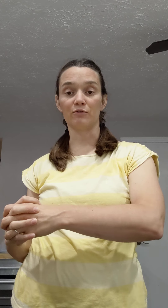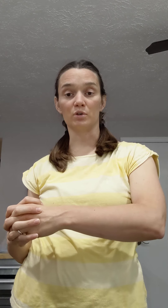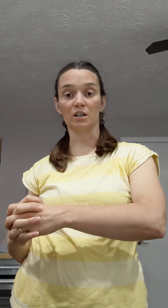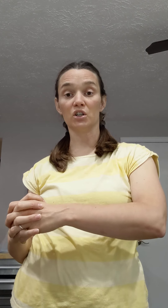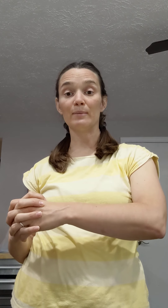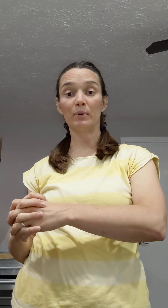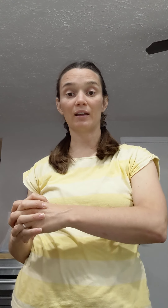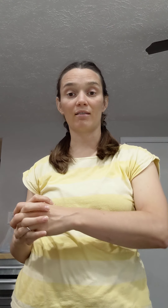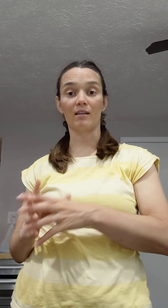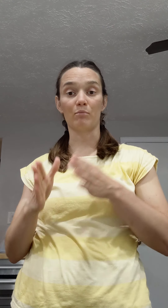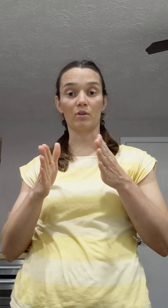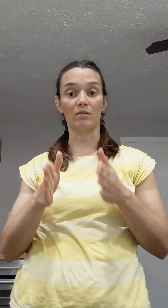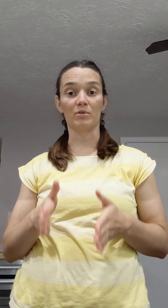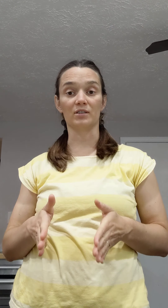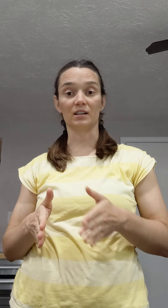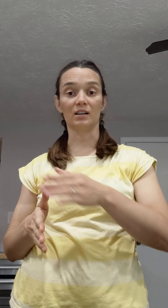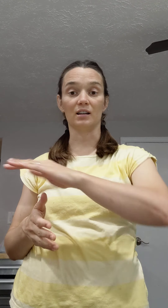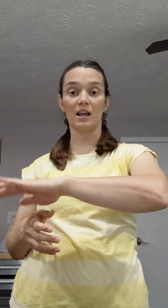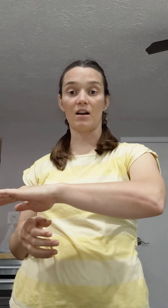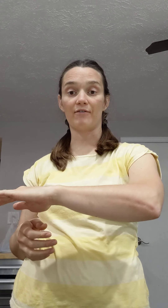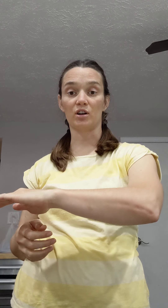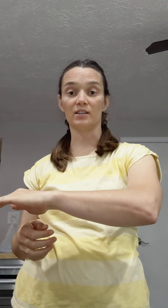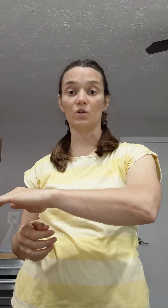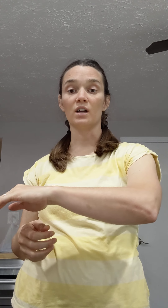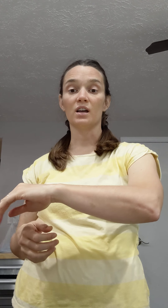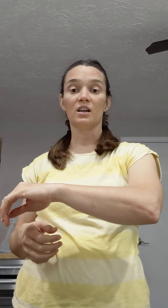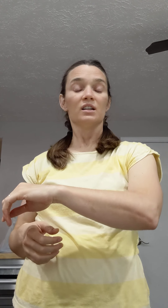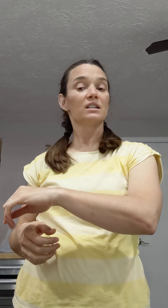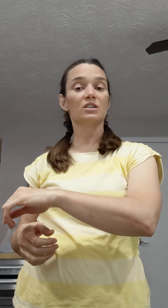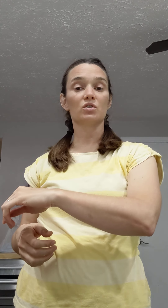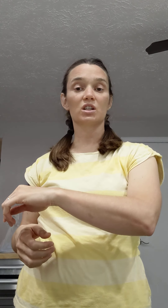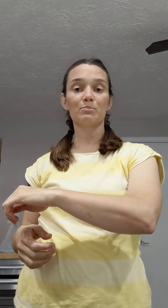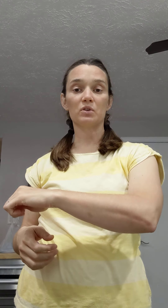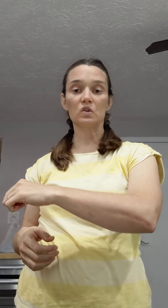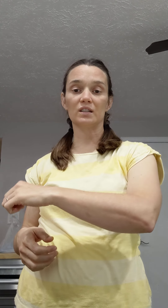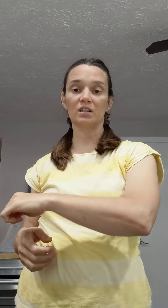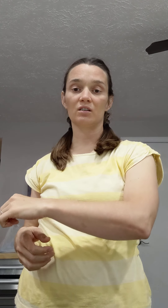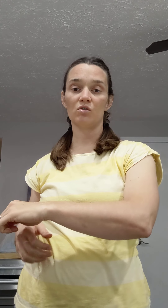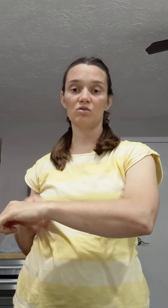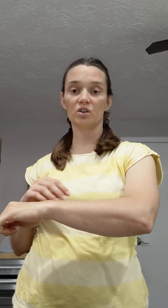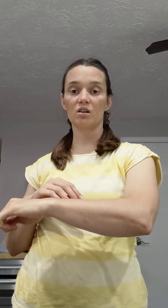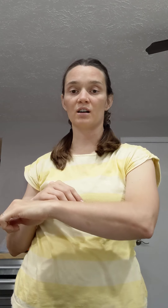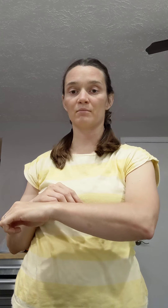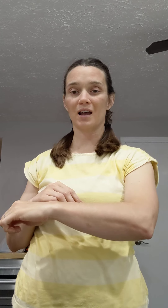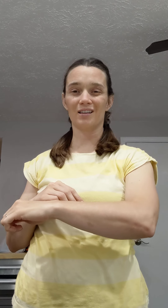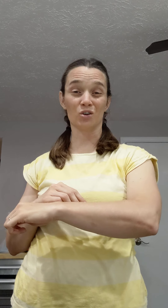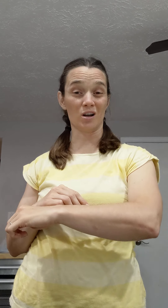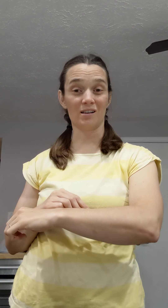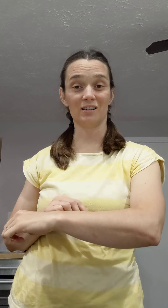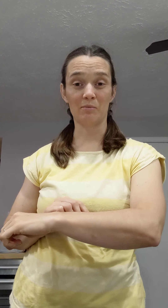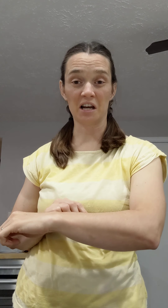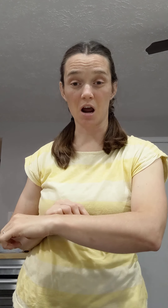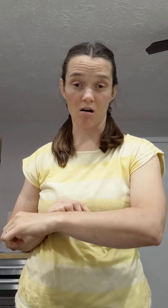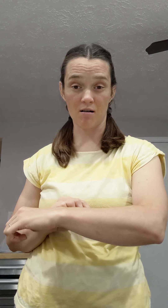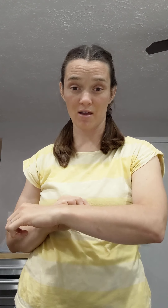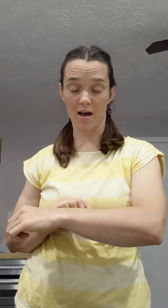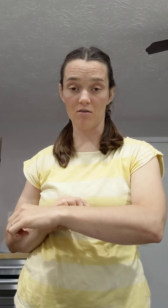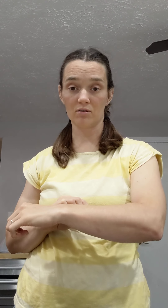for sheep and then put the person indicator after it. So to do sheep you just hold your arm, your non-dominant arm out